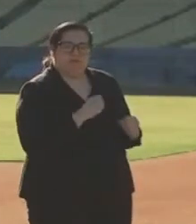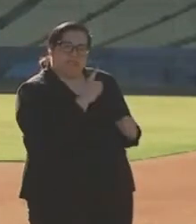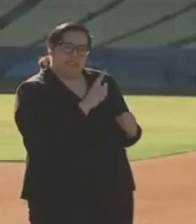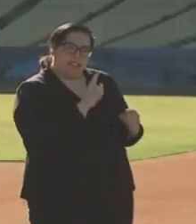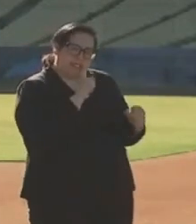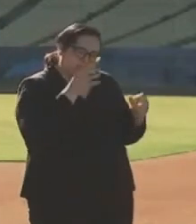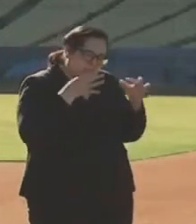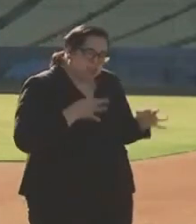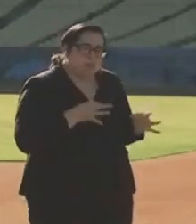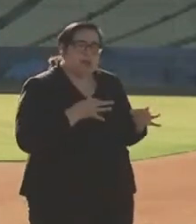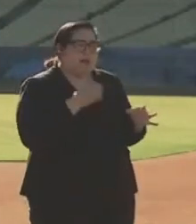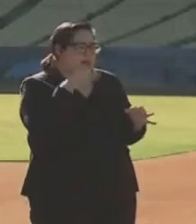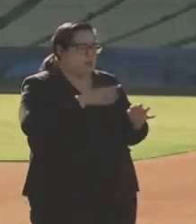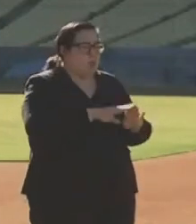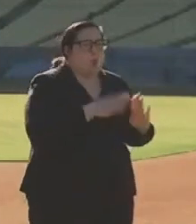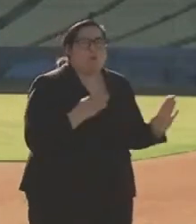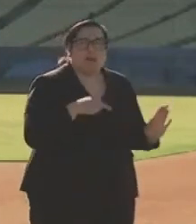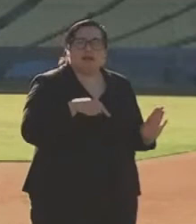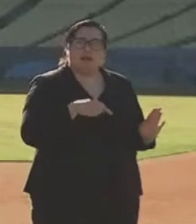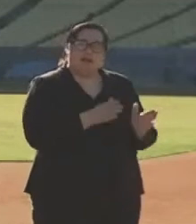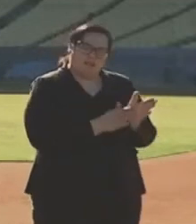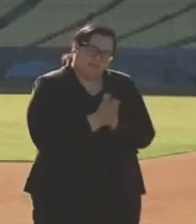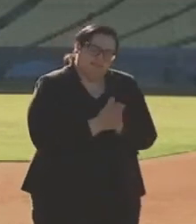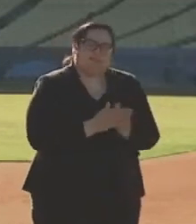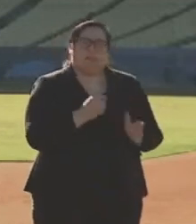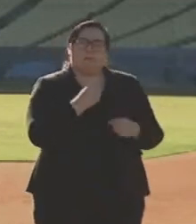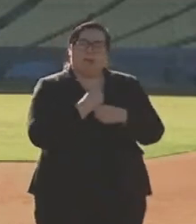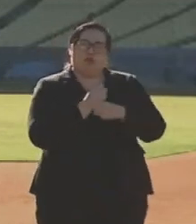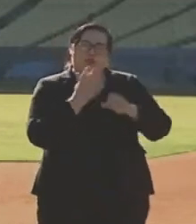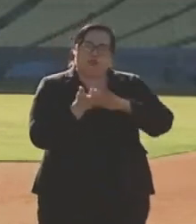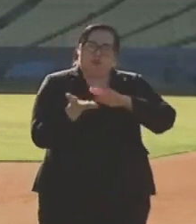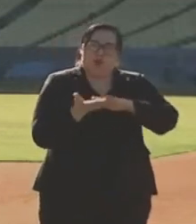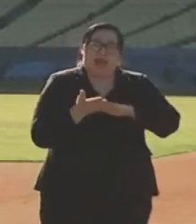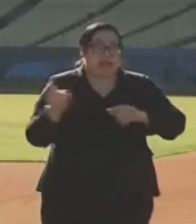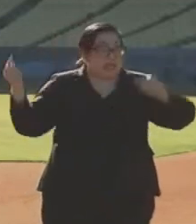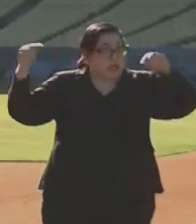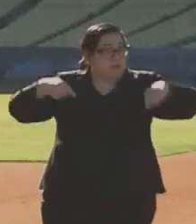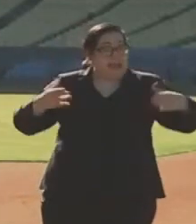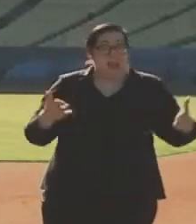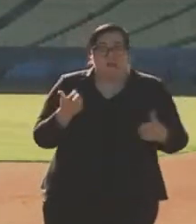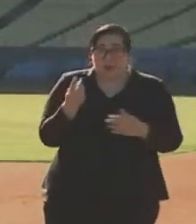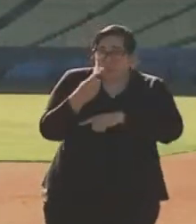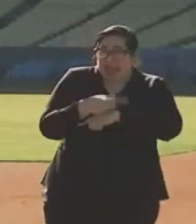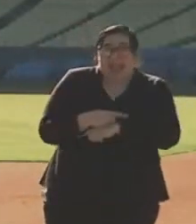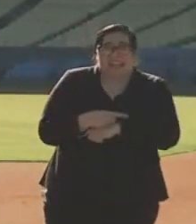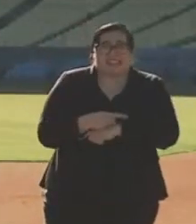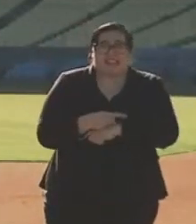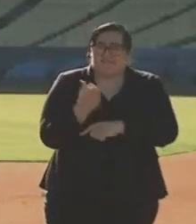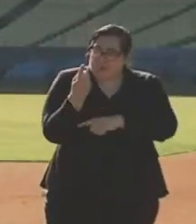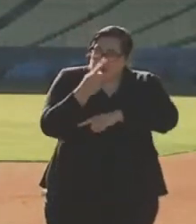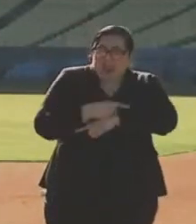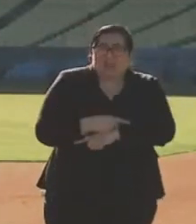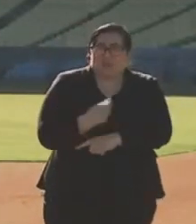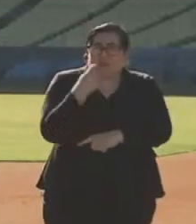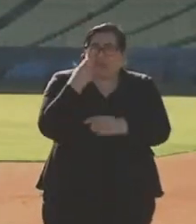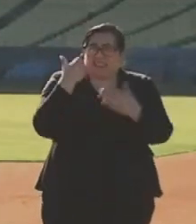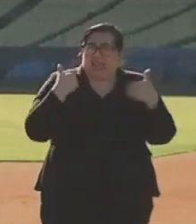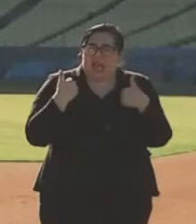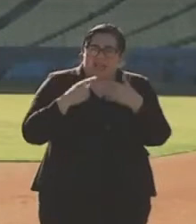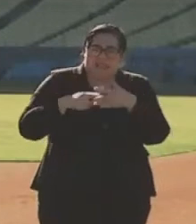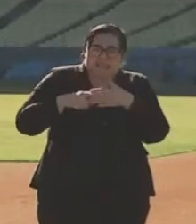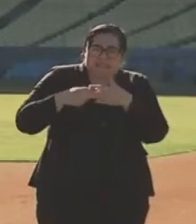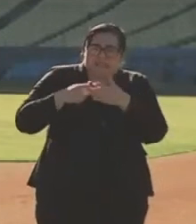determination to get this site open to get it operational and to come down here just days after we had a preliminary